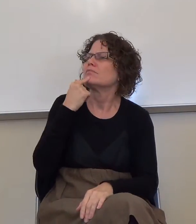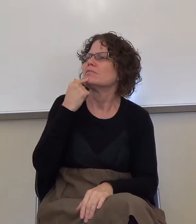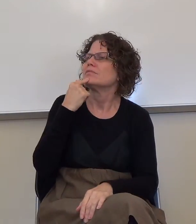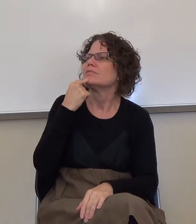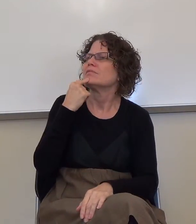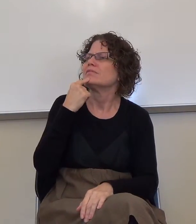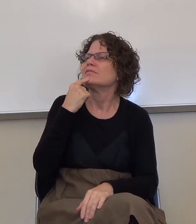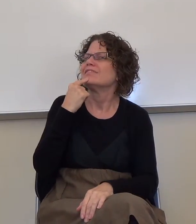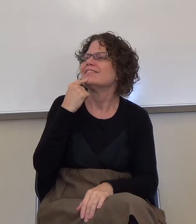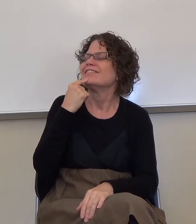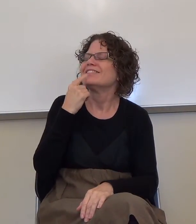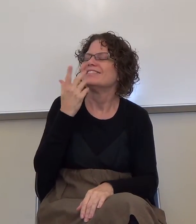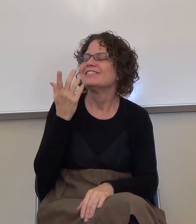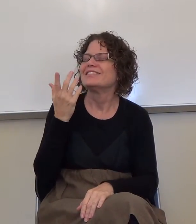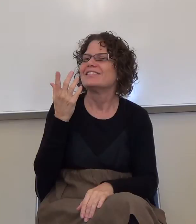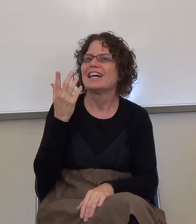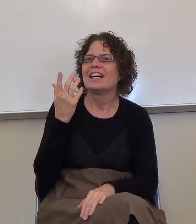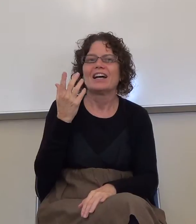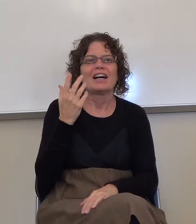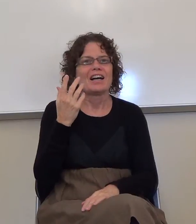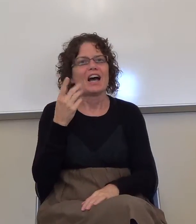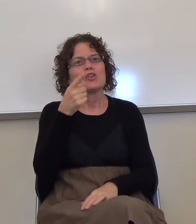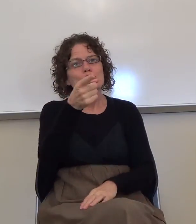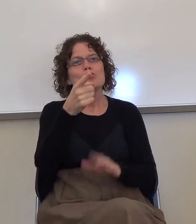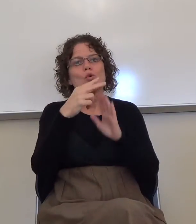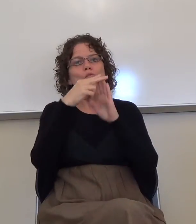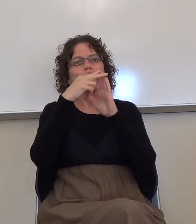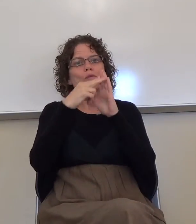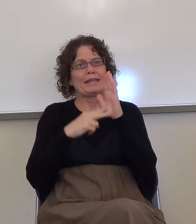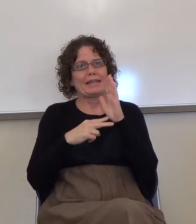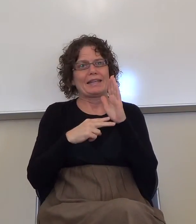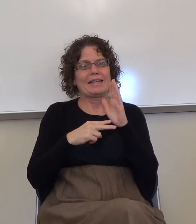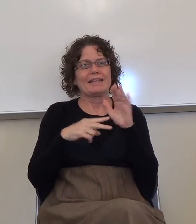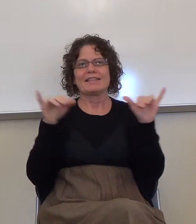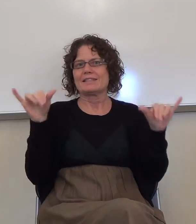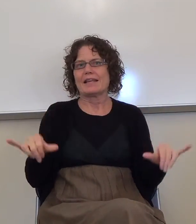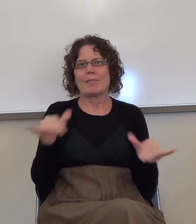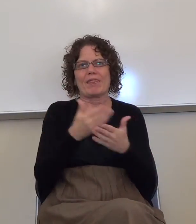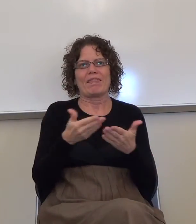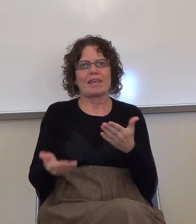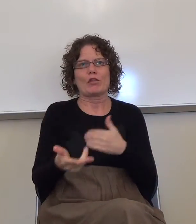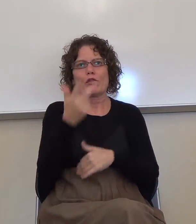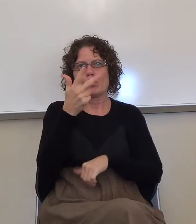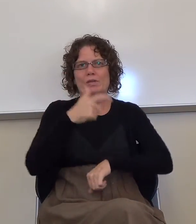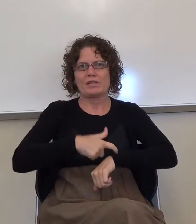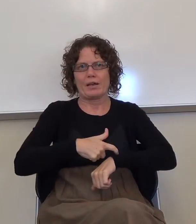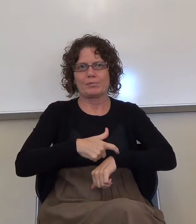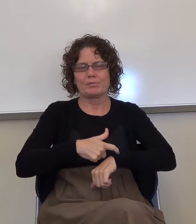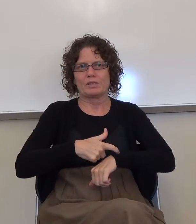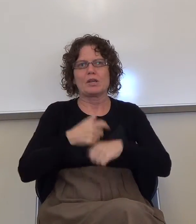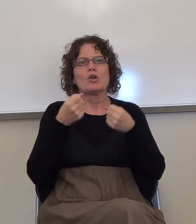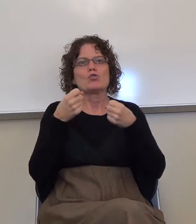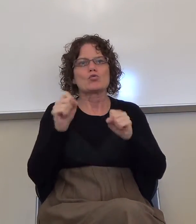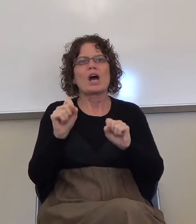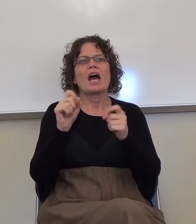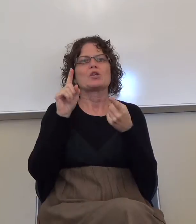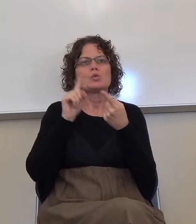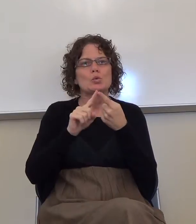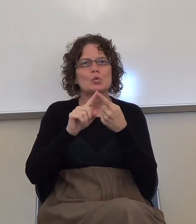They, so you're reading the same thing three times. Try to decipher the code.